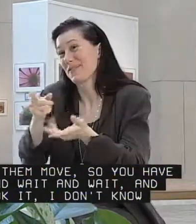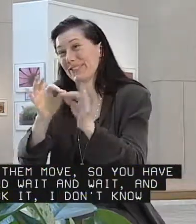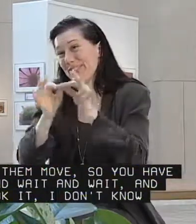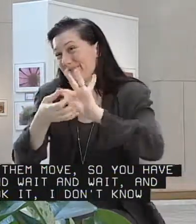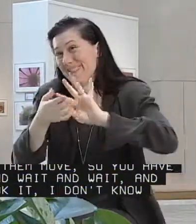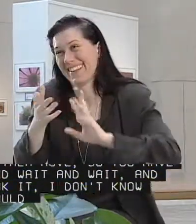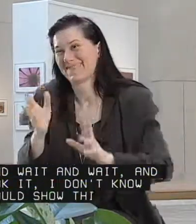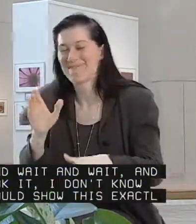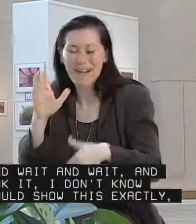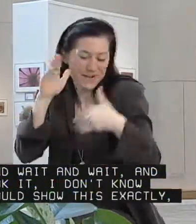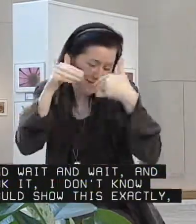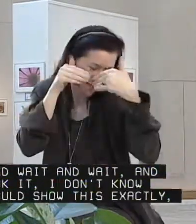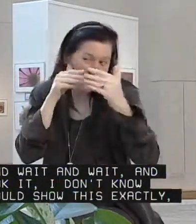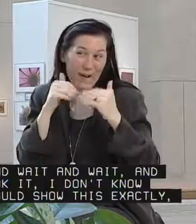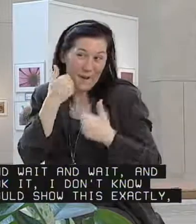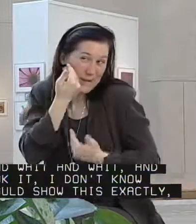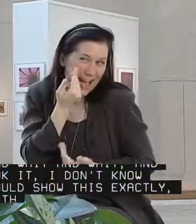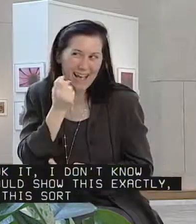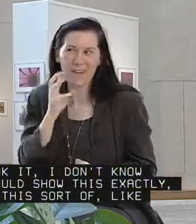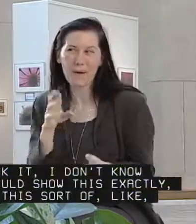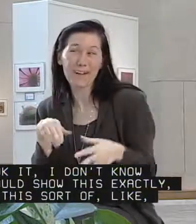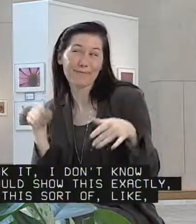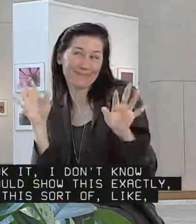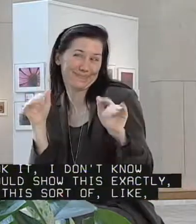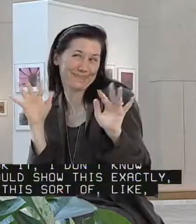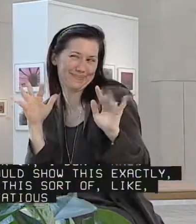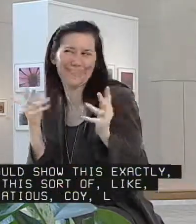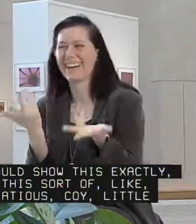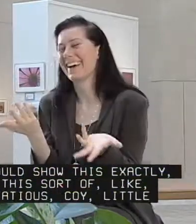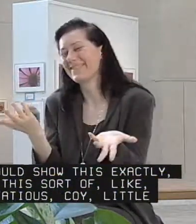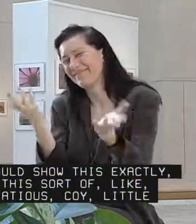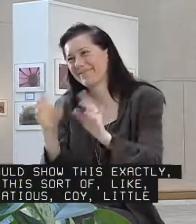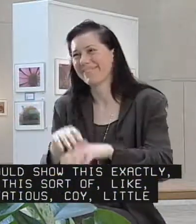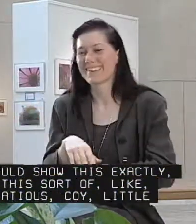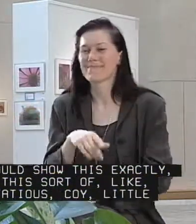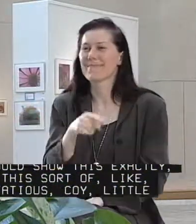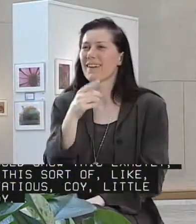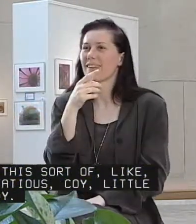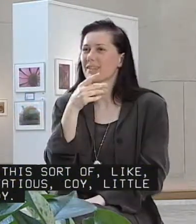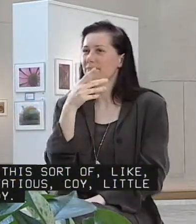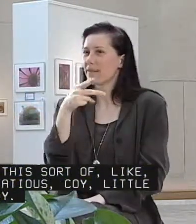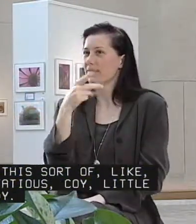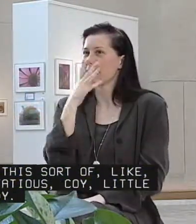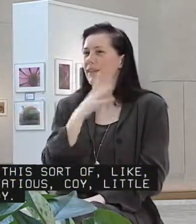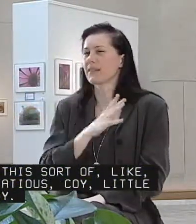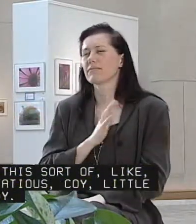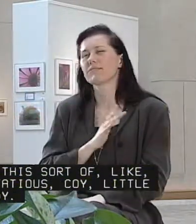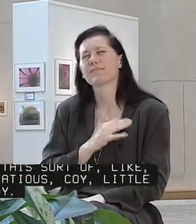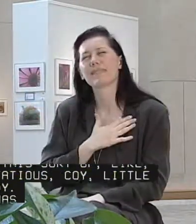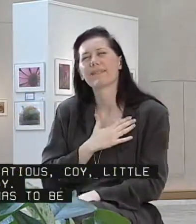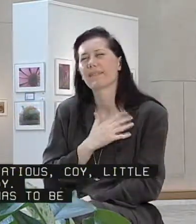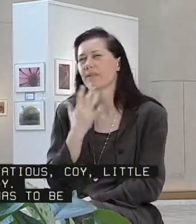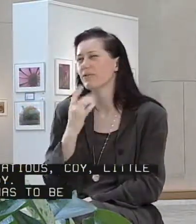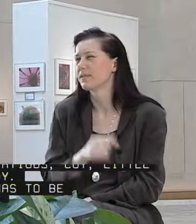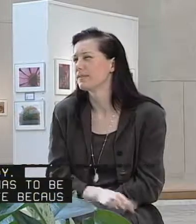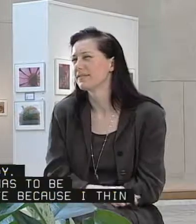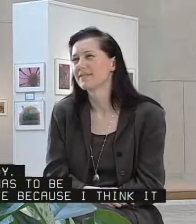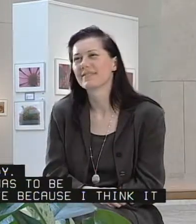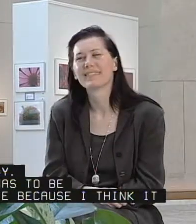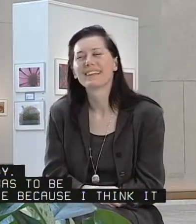how you show this exactly, but I saw it as sort of like this flirtatious, coy little purple lady. And that has to be my favorite because I